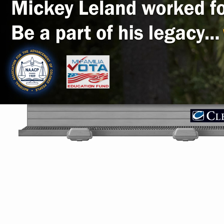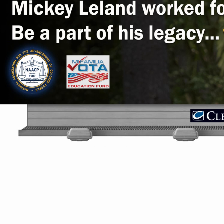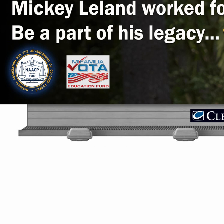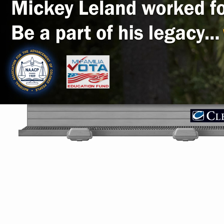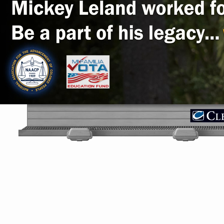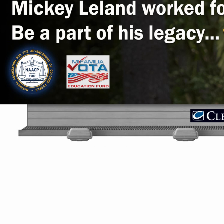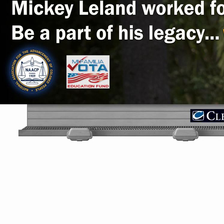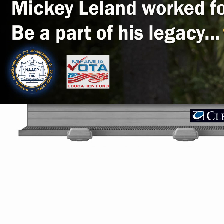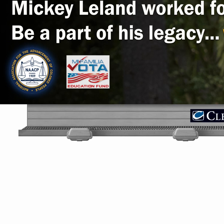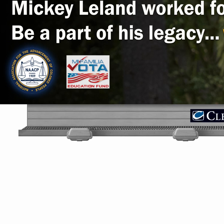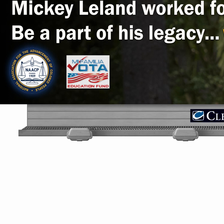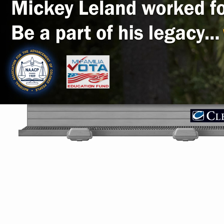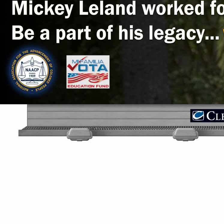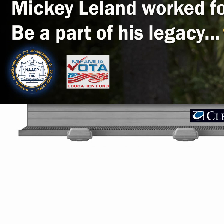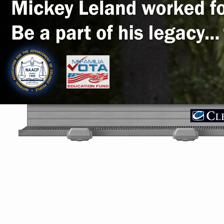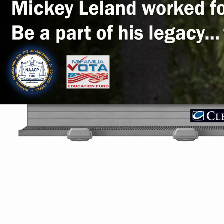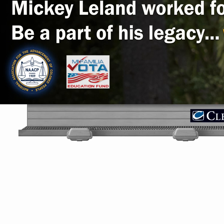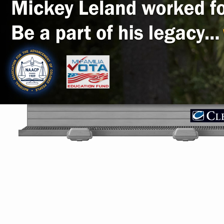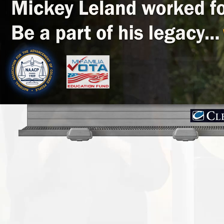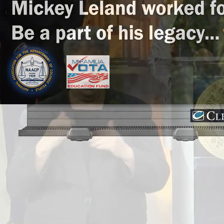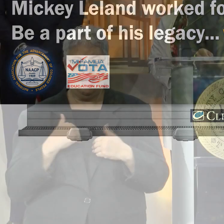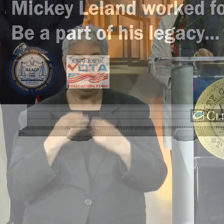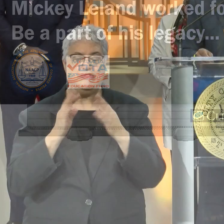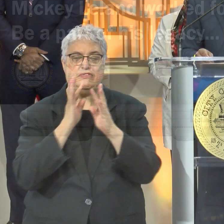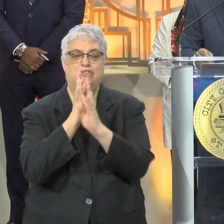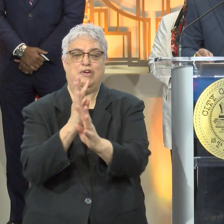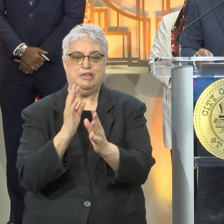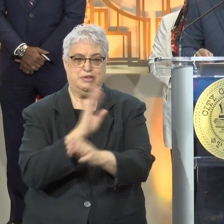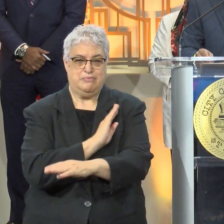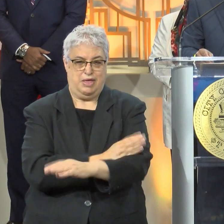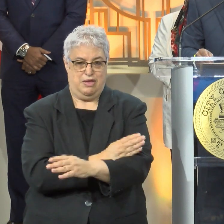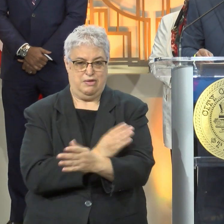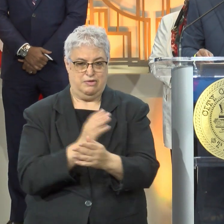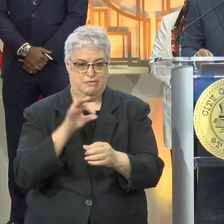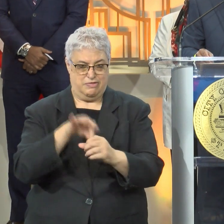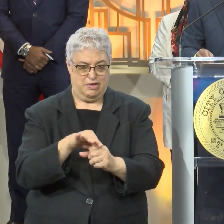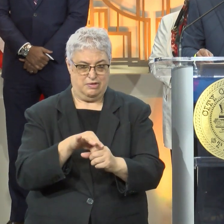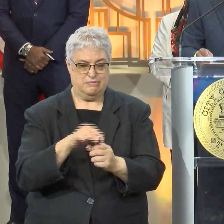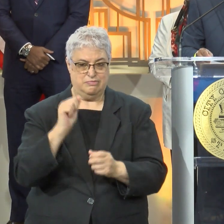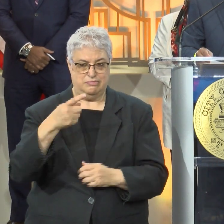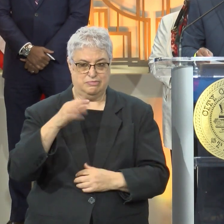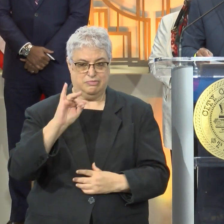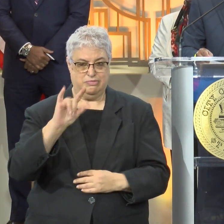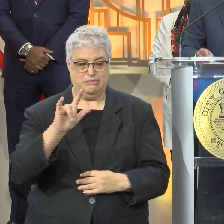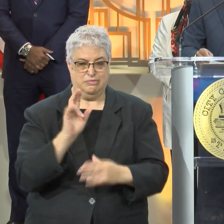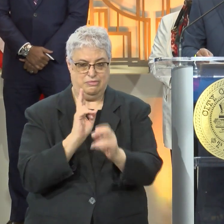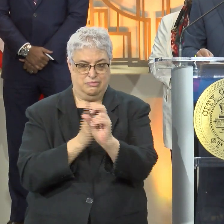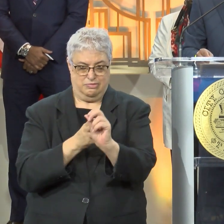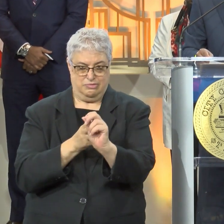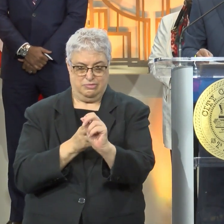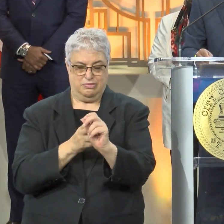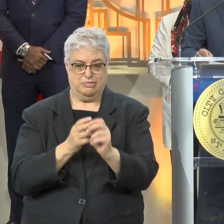vulnerable and historically overlooked communities, should have a voice and the power of the vote. And in April, I was proud to join